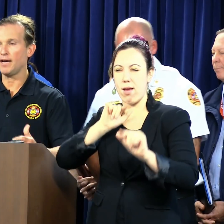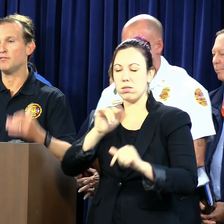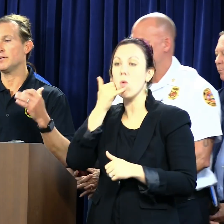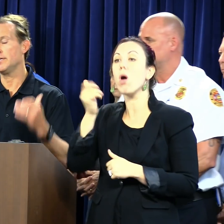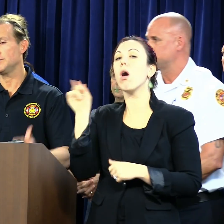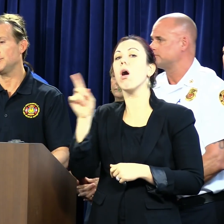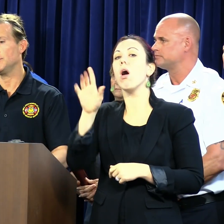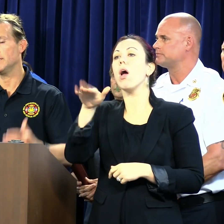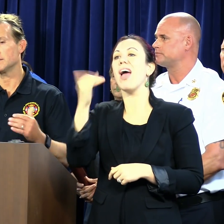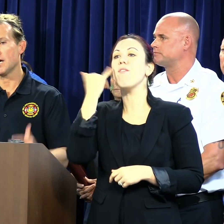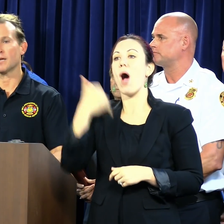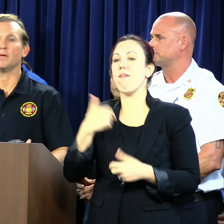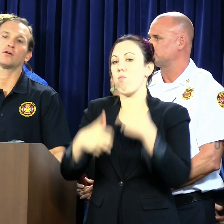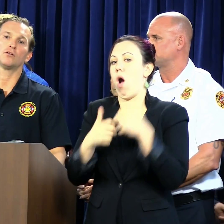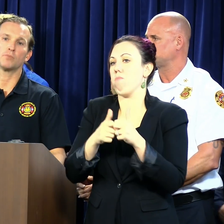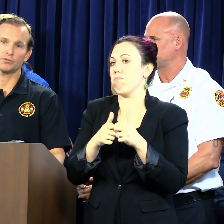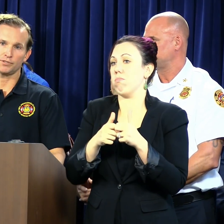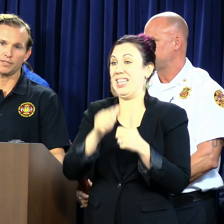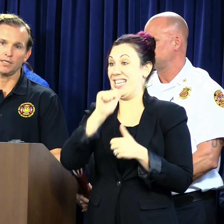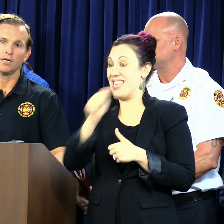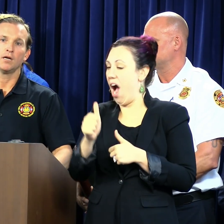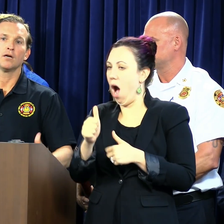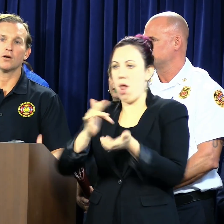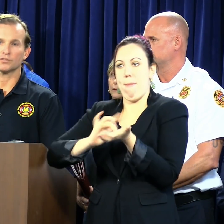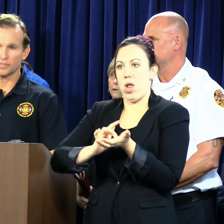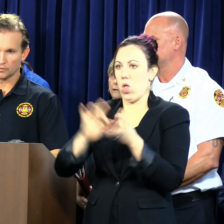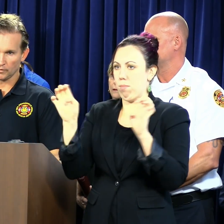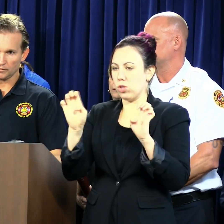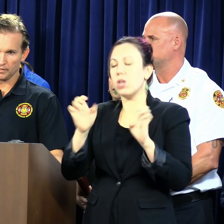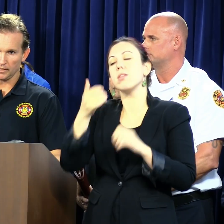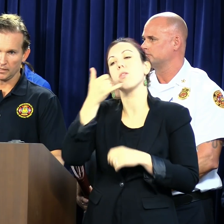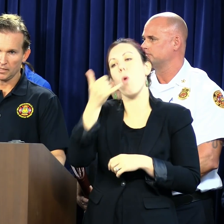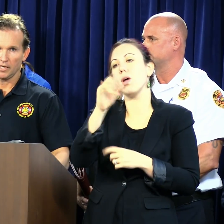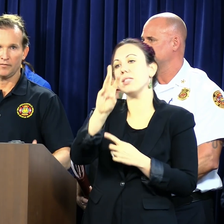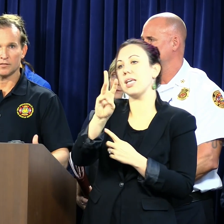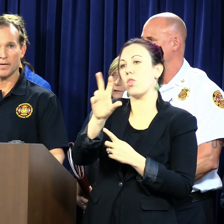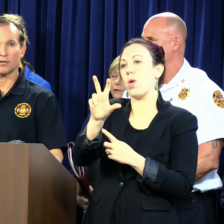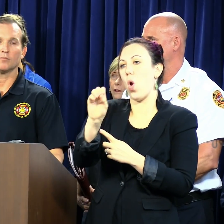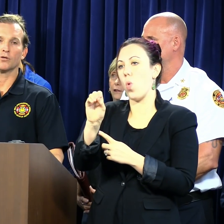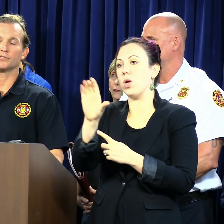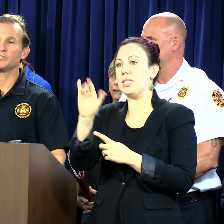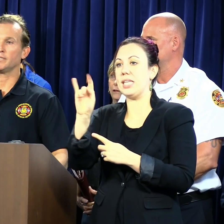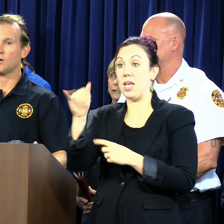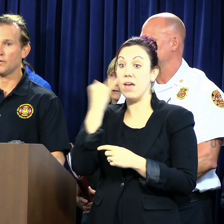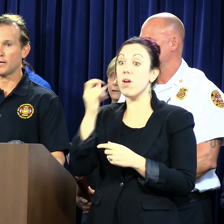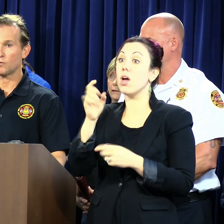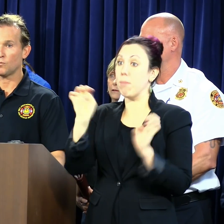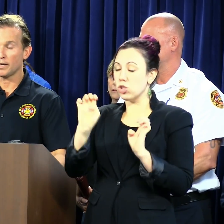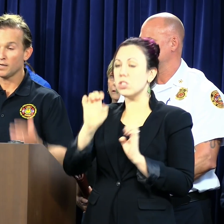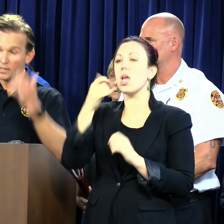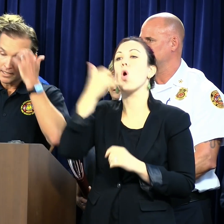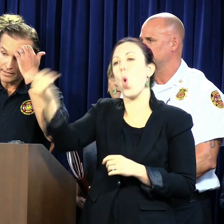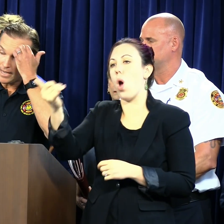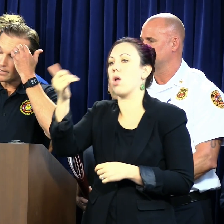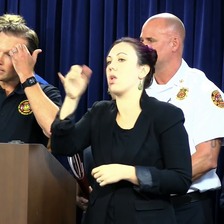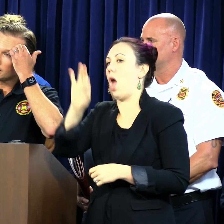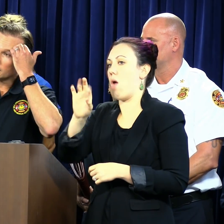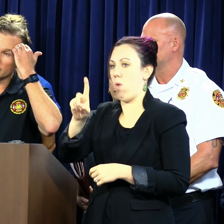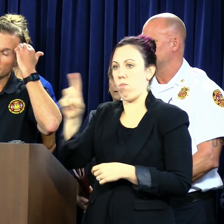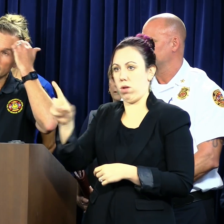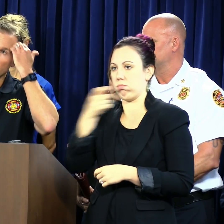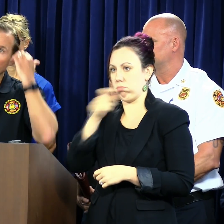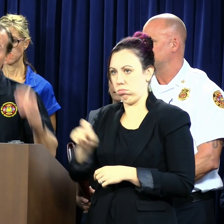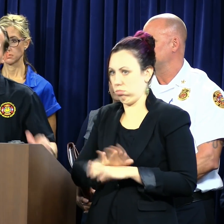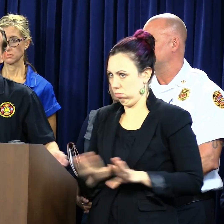is if you have an issue and it's not a medical emergency, call 630 City. If it's a medical emergency, call 911. To that